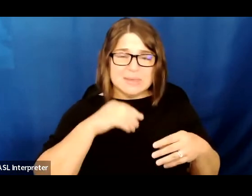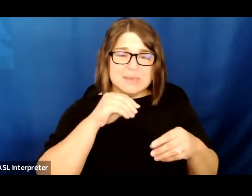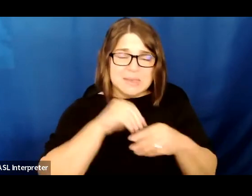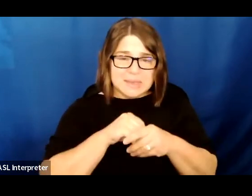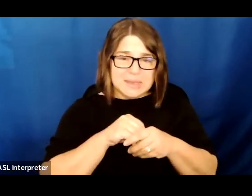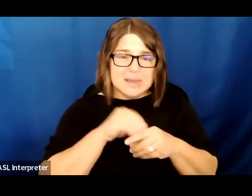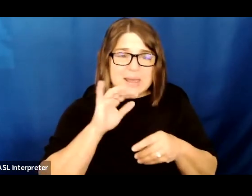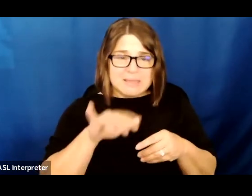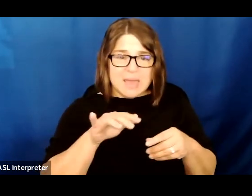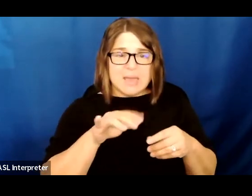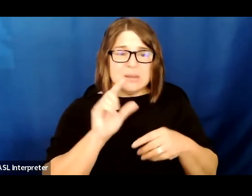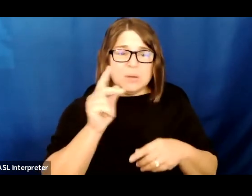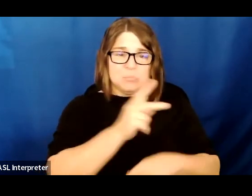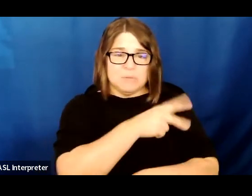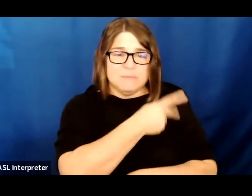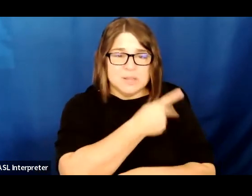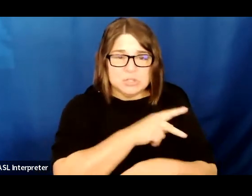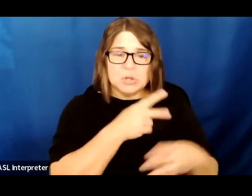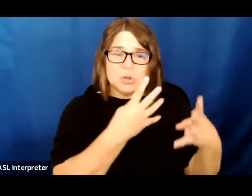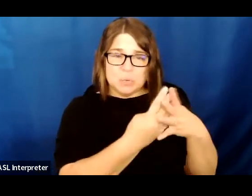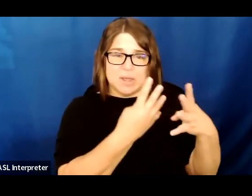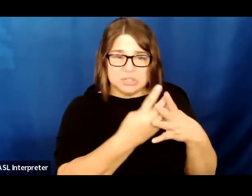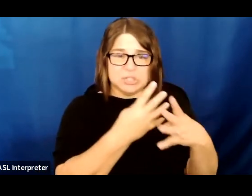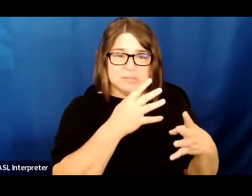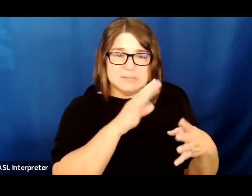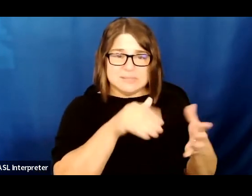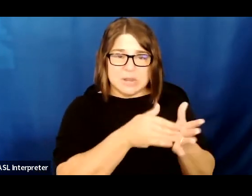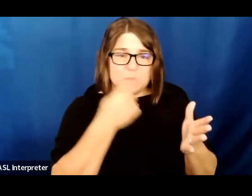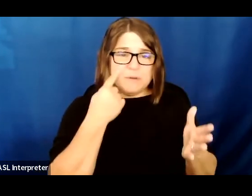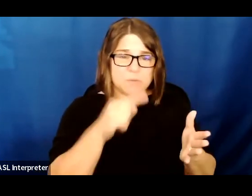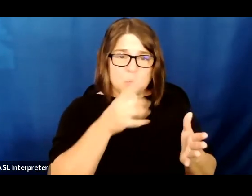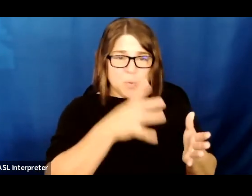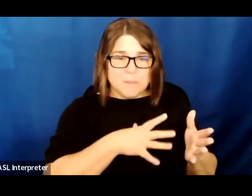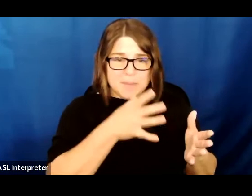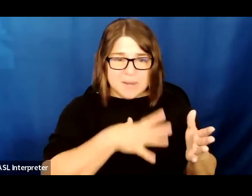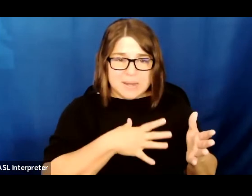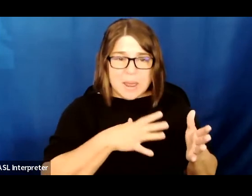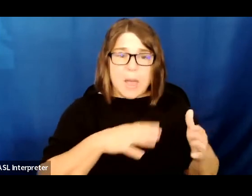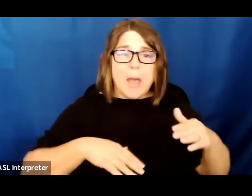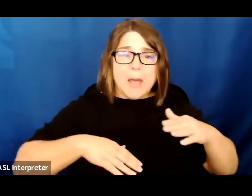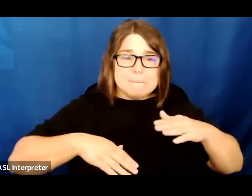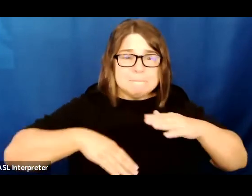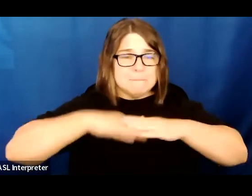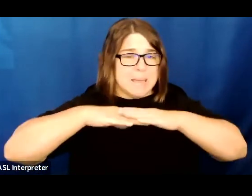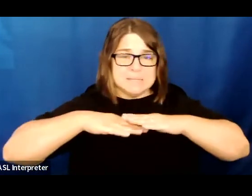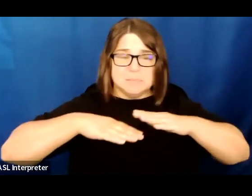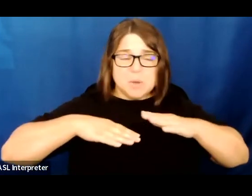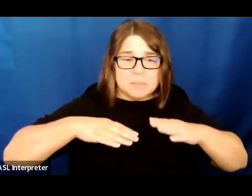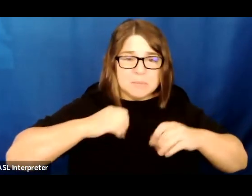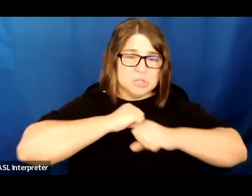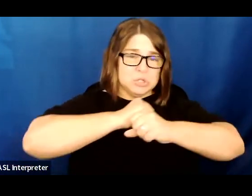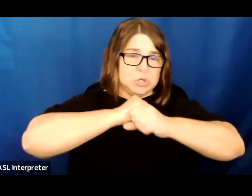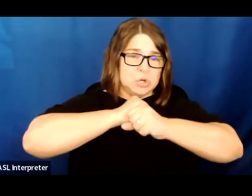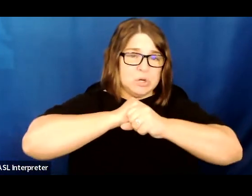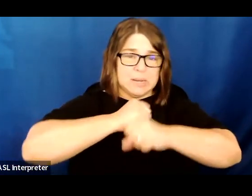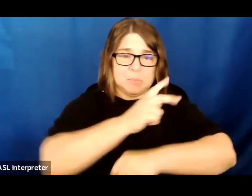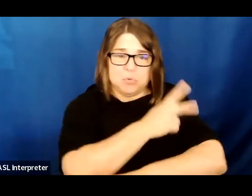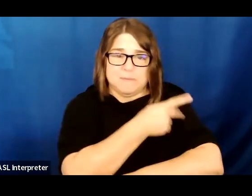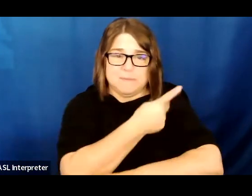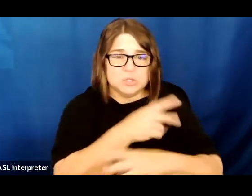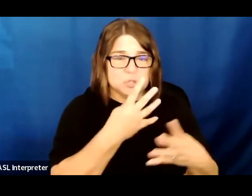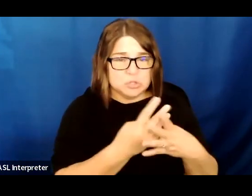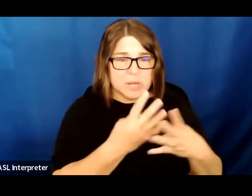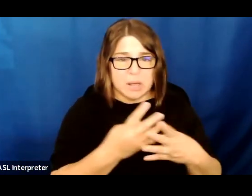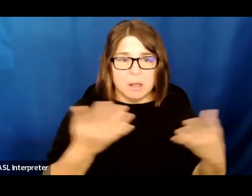Correctional Center for Women in Maple Ridge, a maximum security provincial jail. No one explained